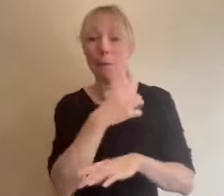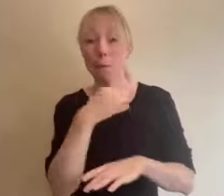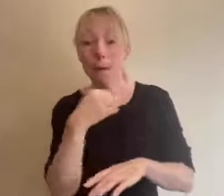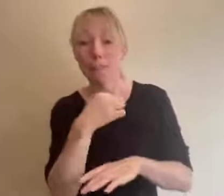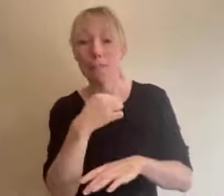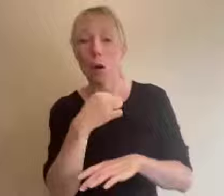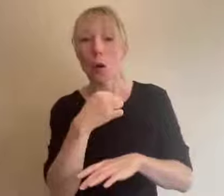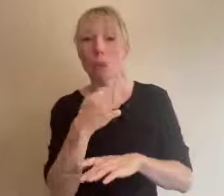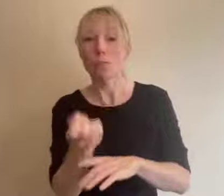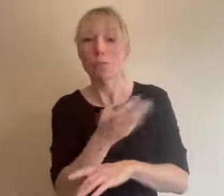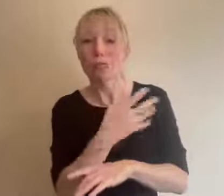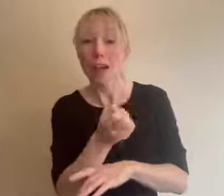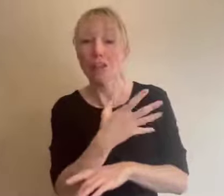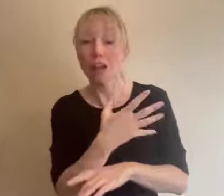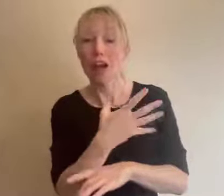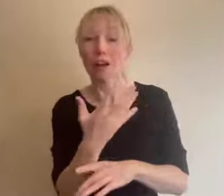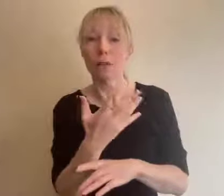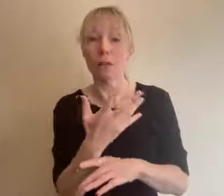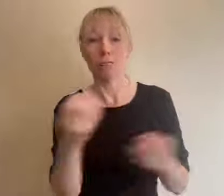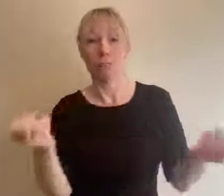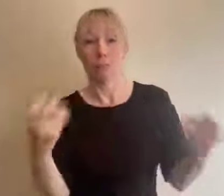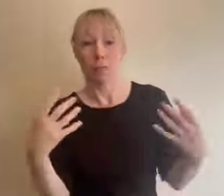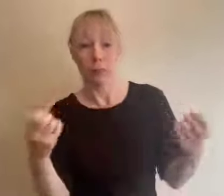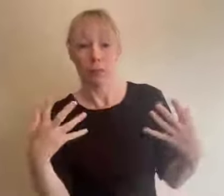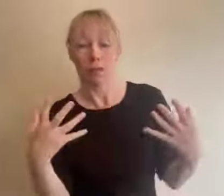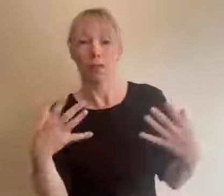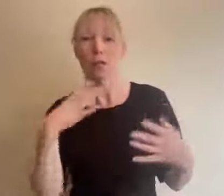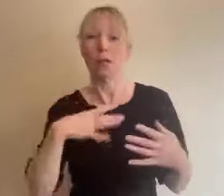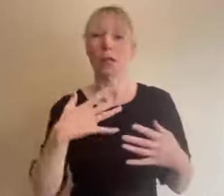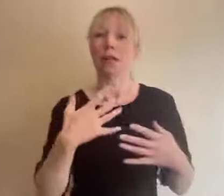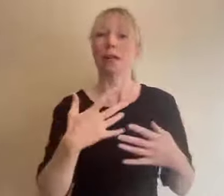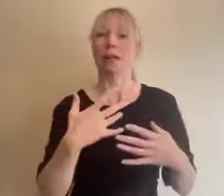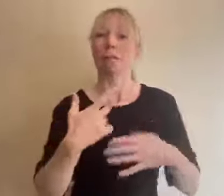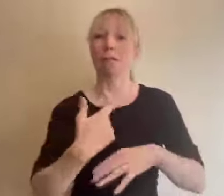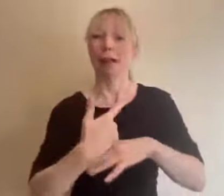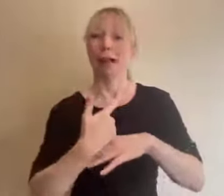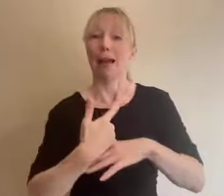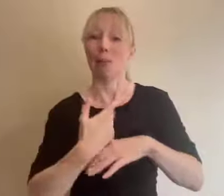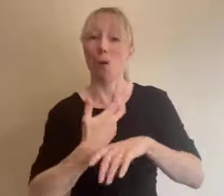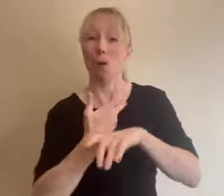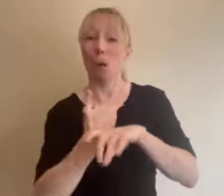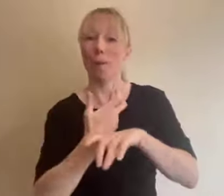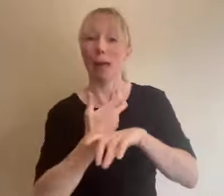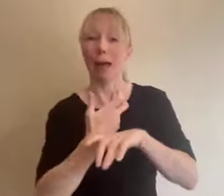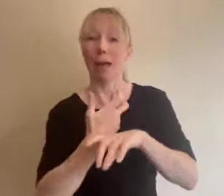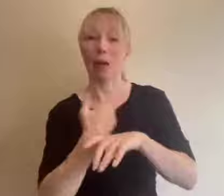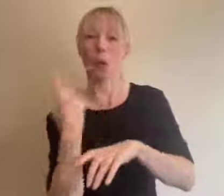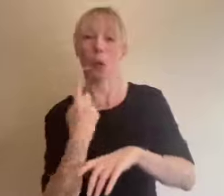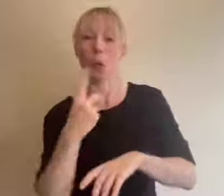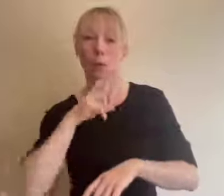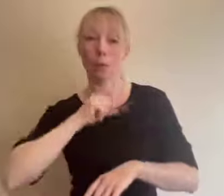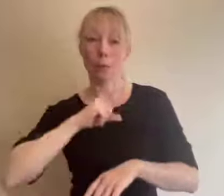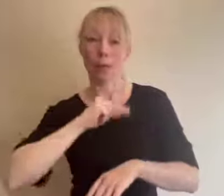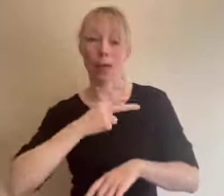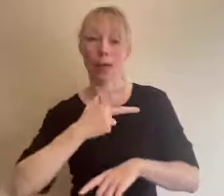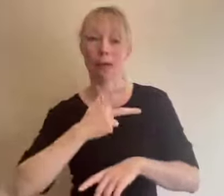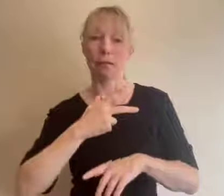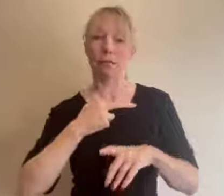and speakers you need to point to the webcam and microphone at any in-person speakers so digital audiences can see